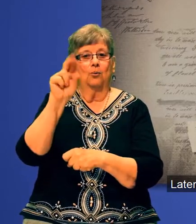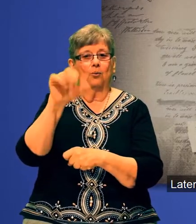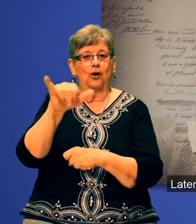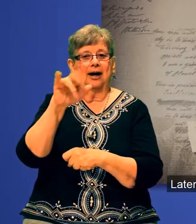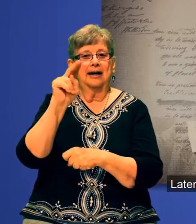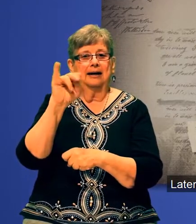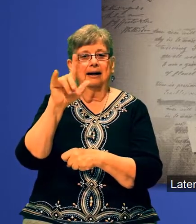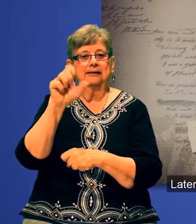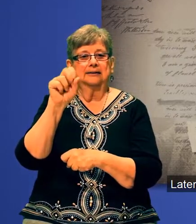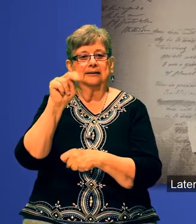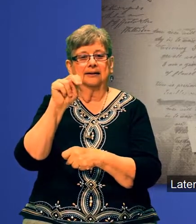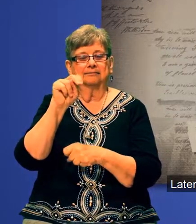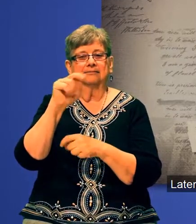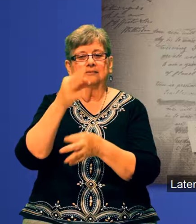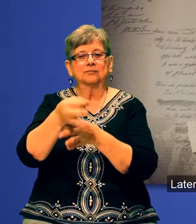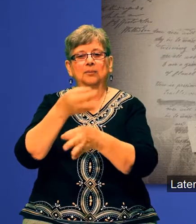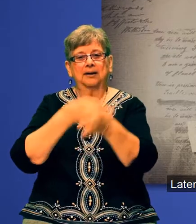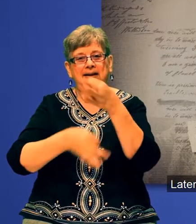Nilsson replaced him.